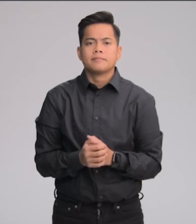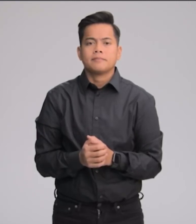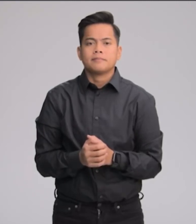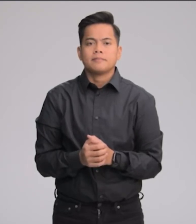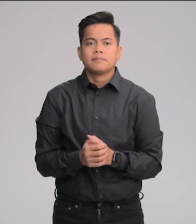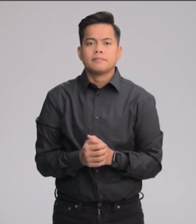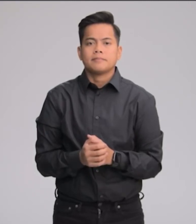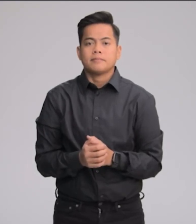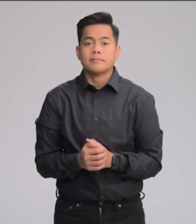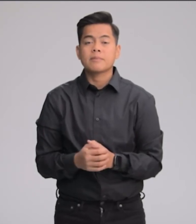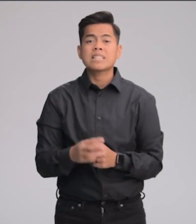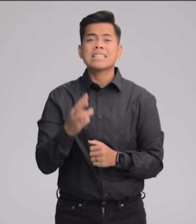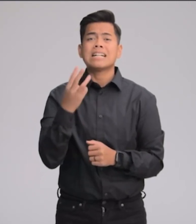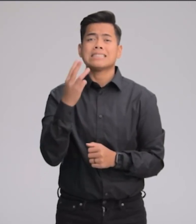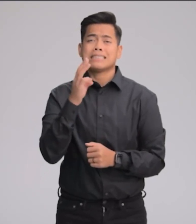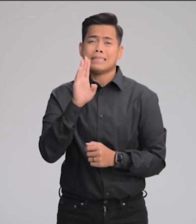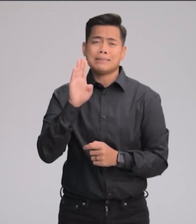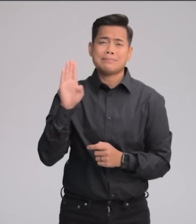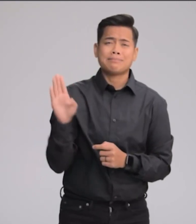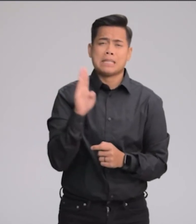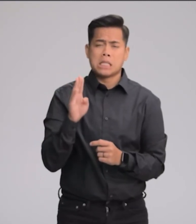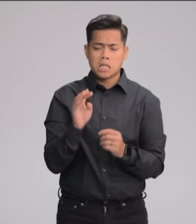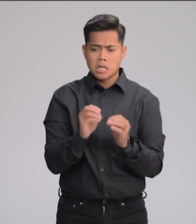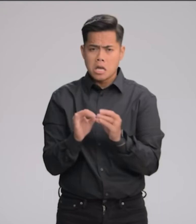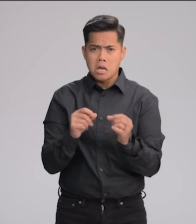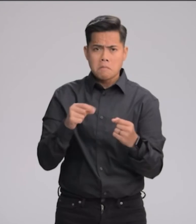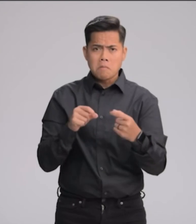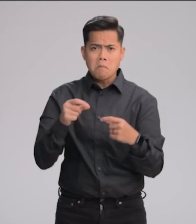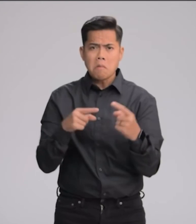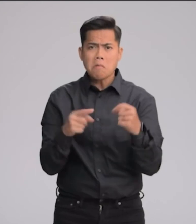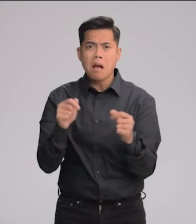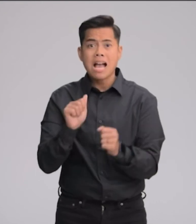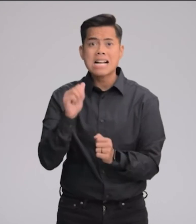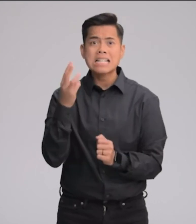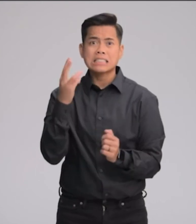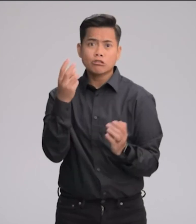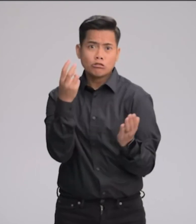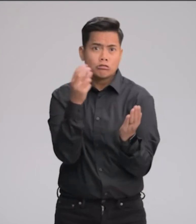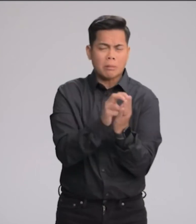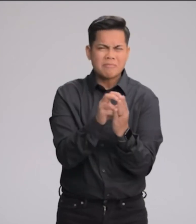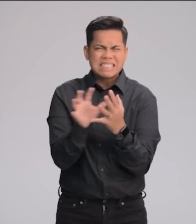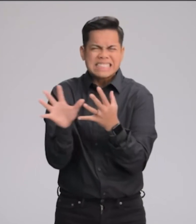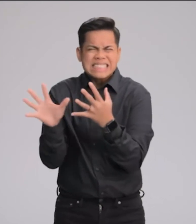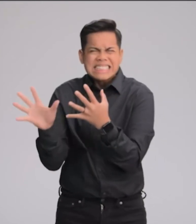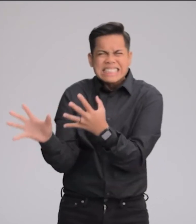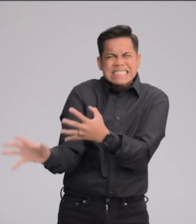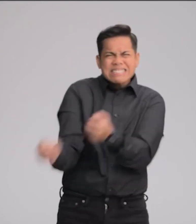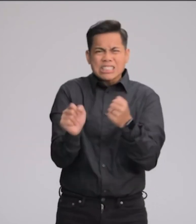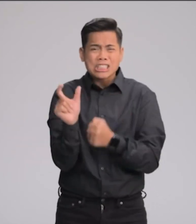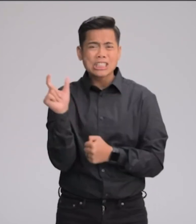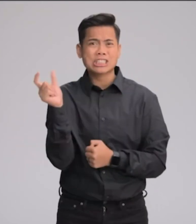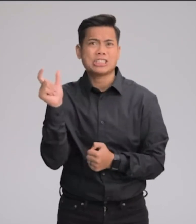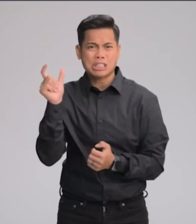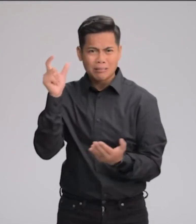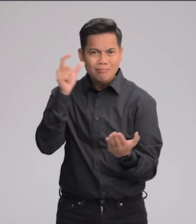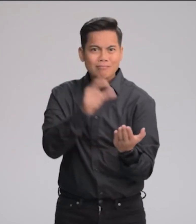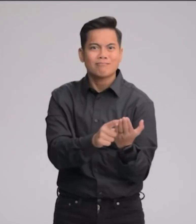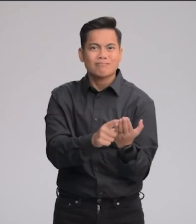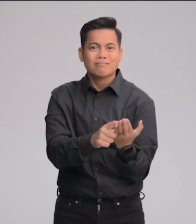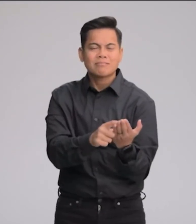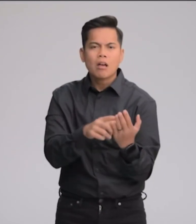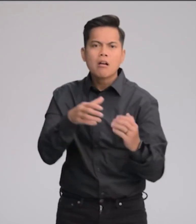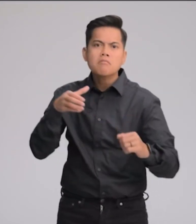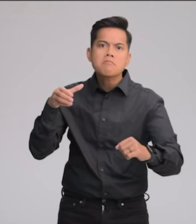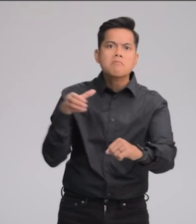Supercharged by nearly 16 billion transistors, the A16 Bionic is the fastest chip in a smartphone, and